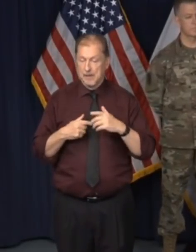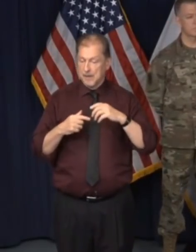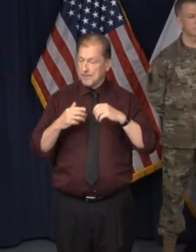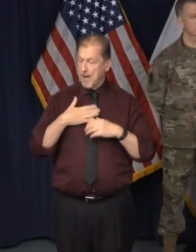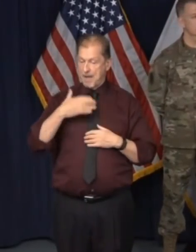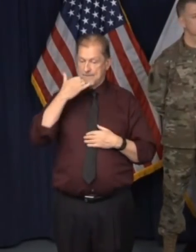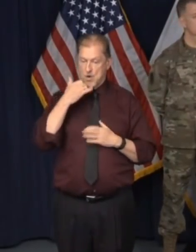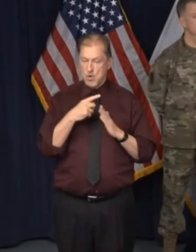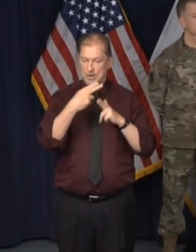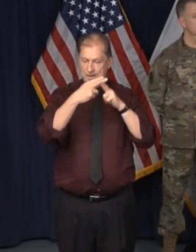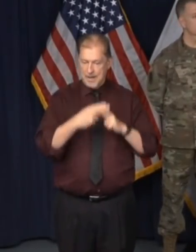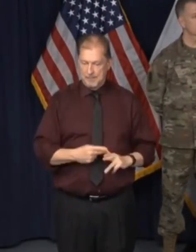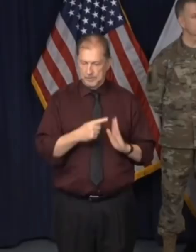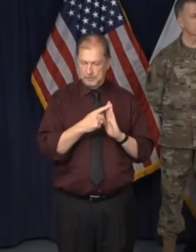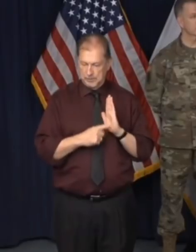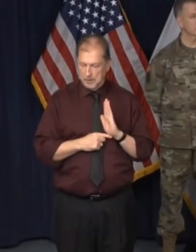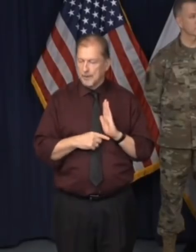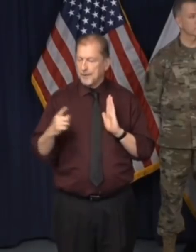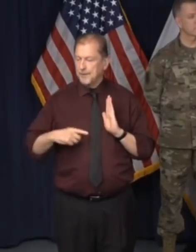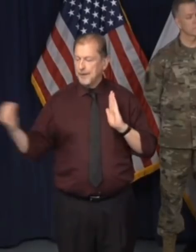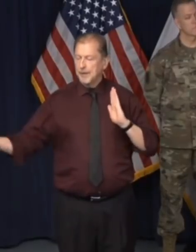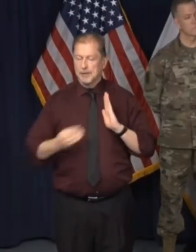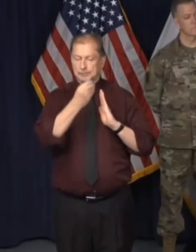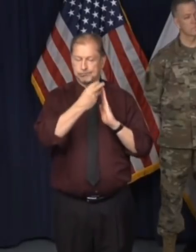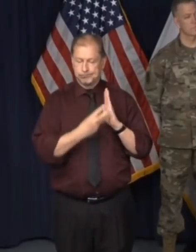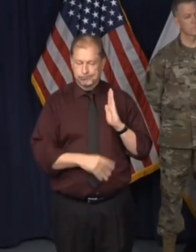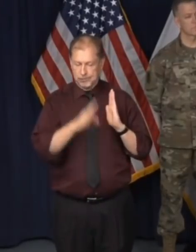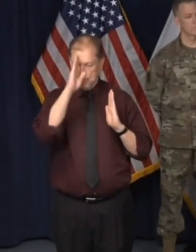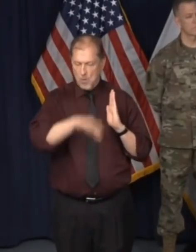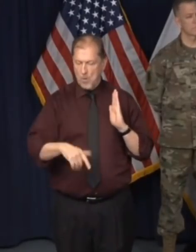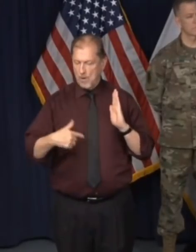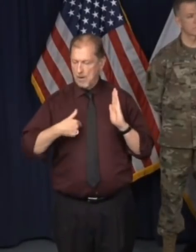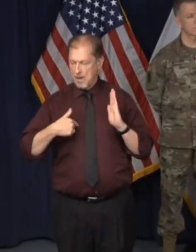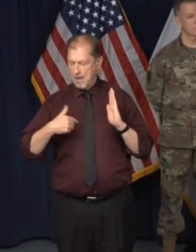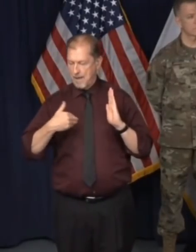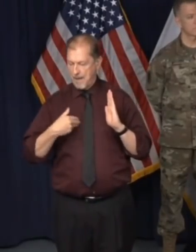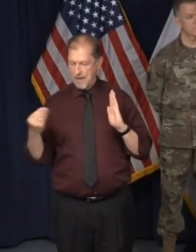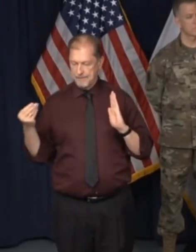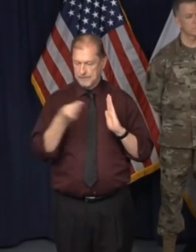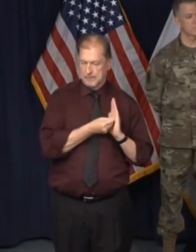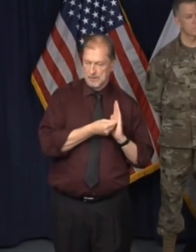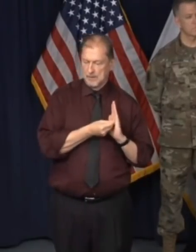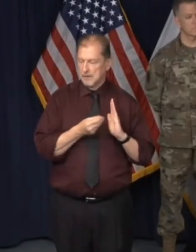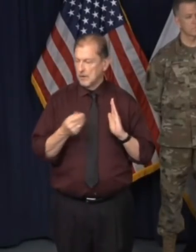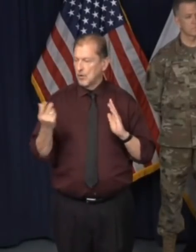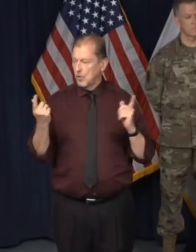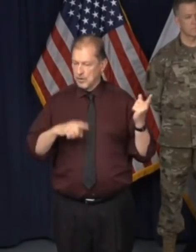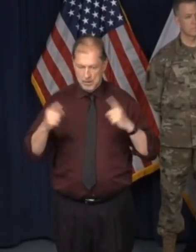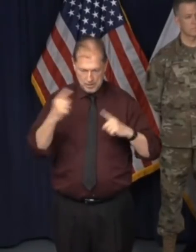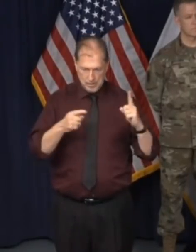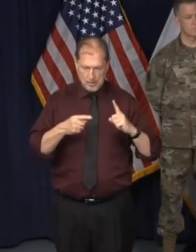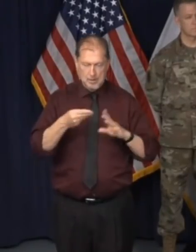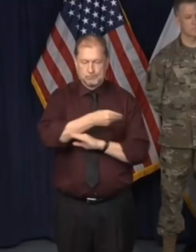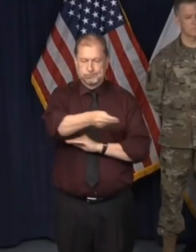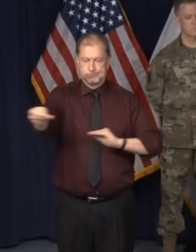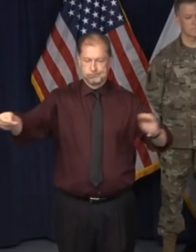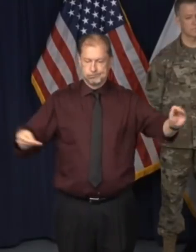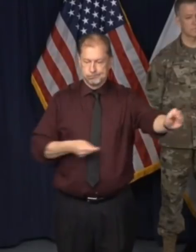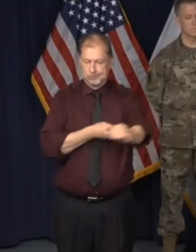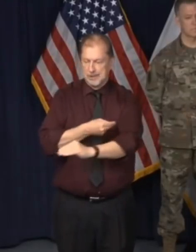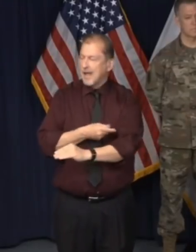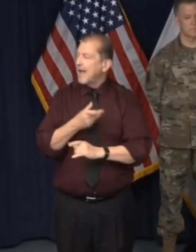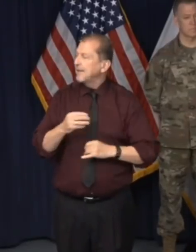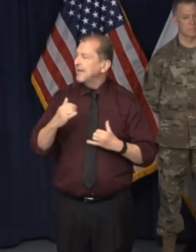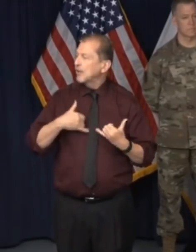and then that is all populated in an app. And through that app, uh, individuals who are part of the collaborative would have the ability to call the